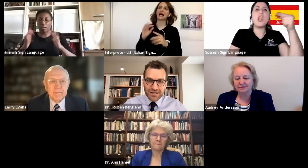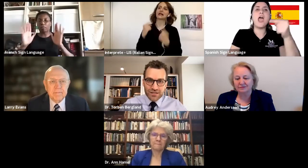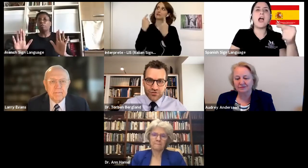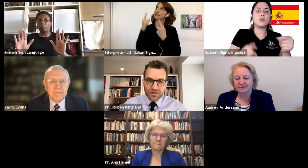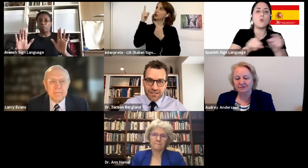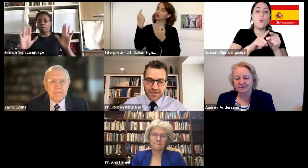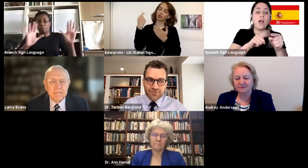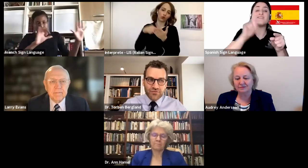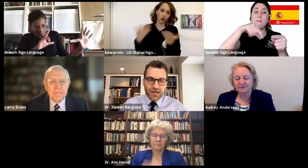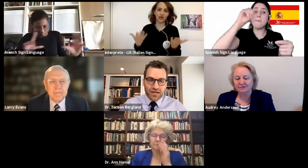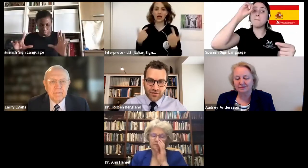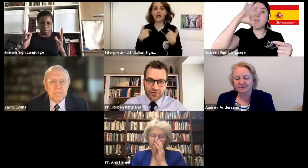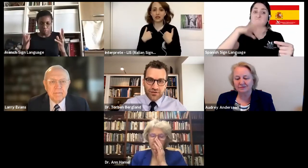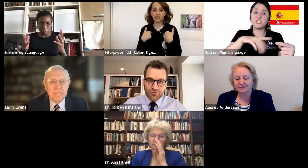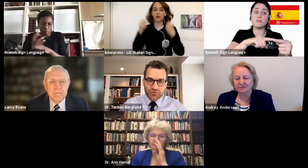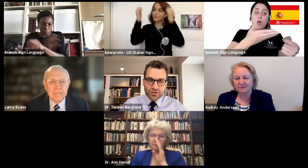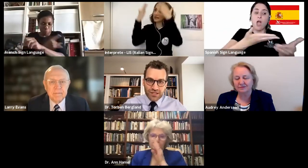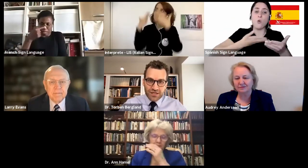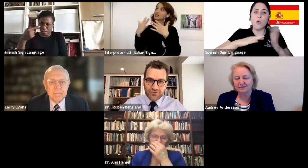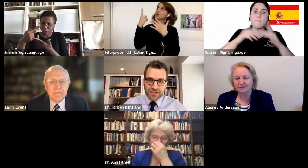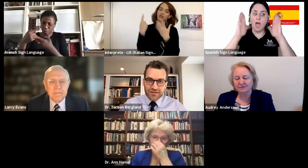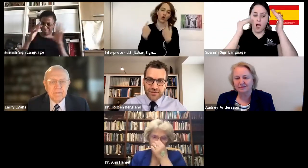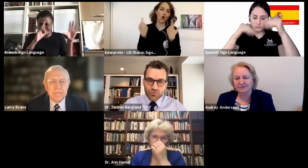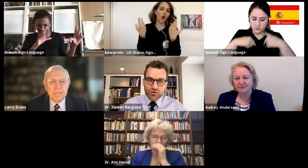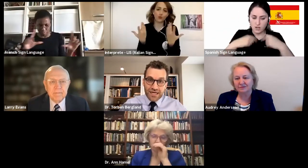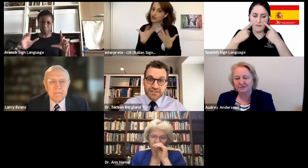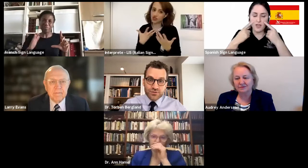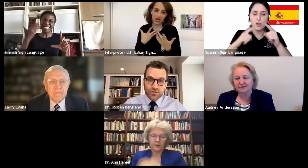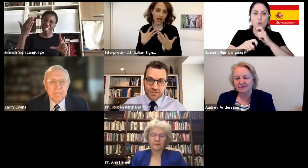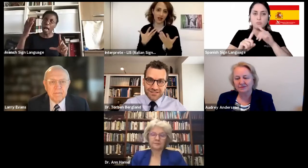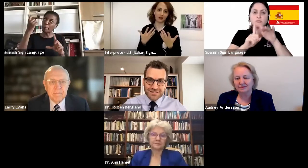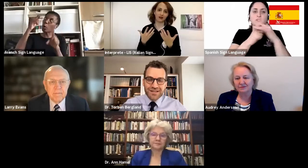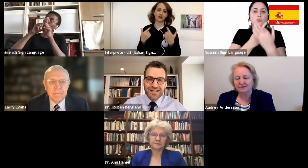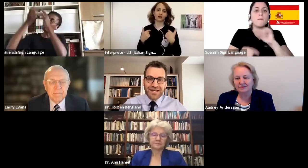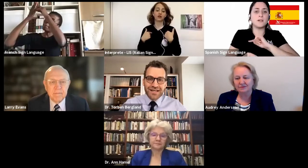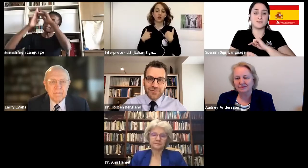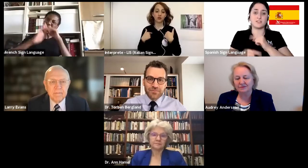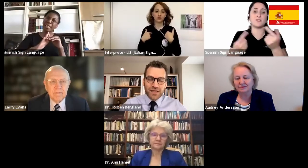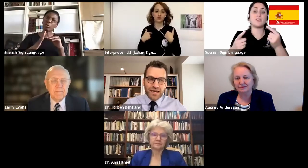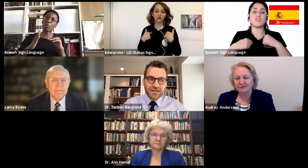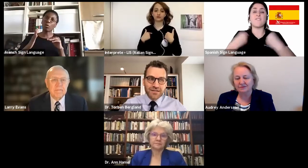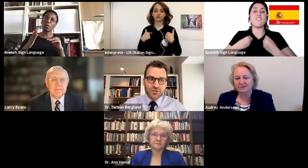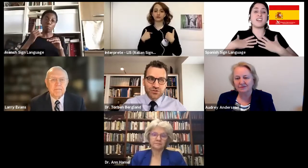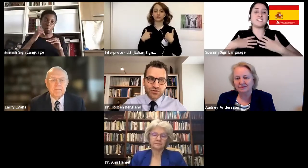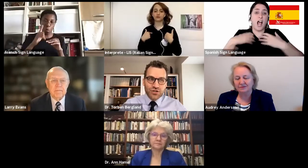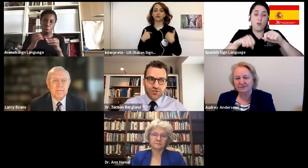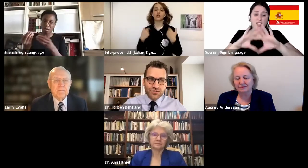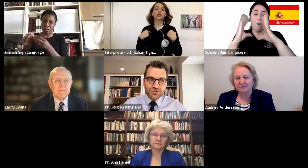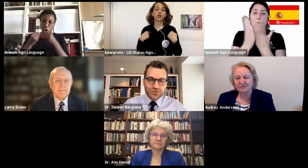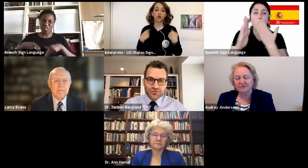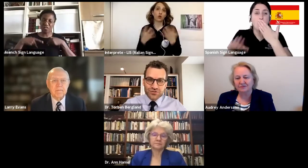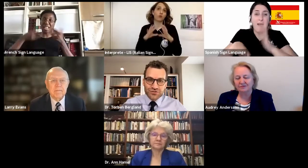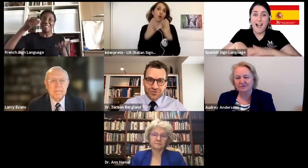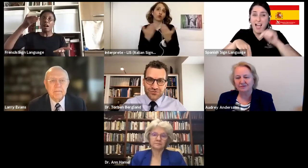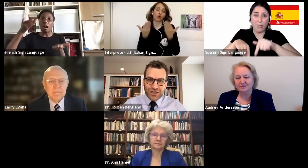to live a healthy, full life in the world as the world is. And we should not